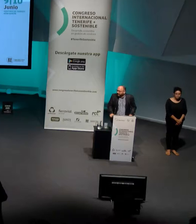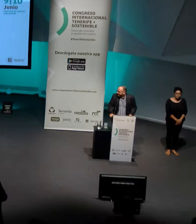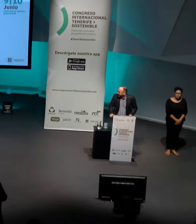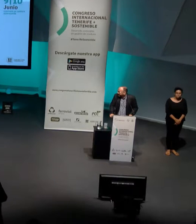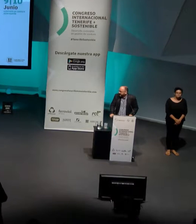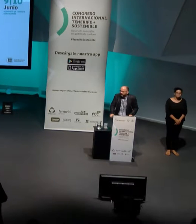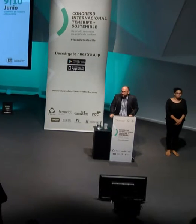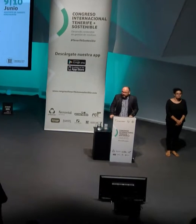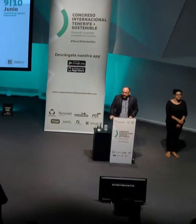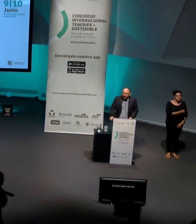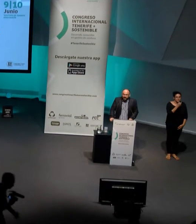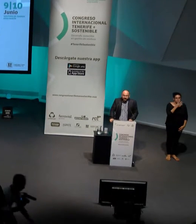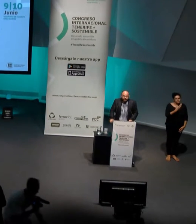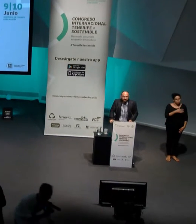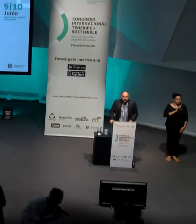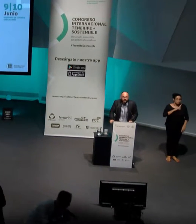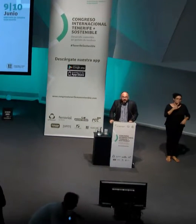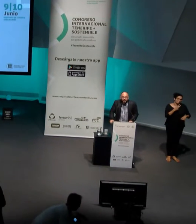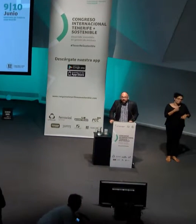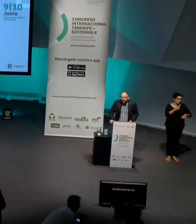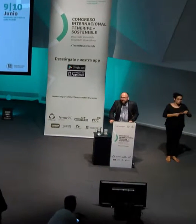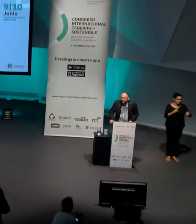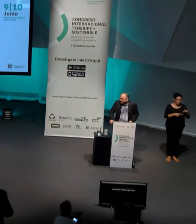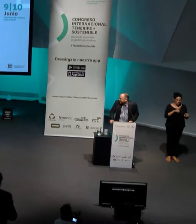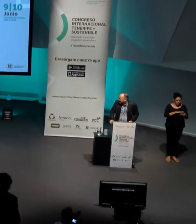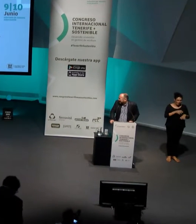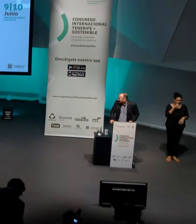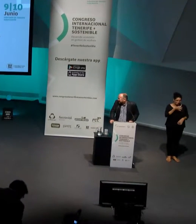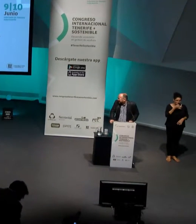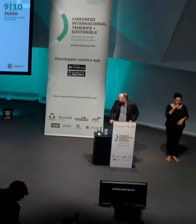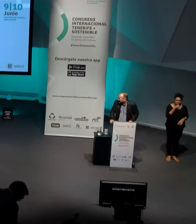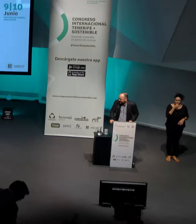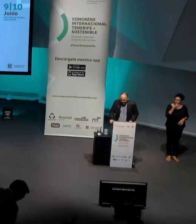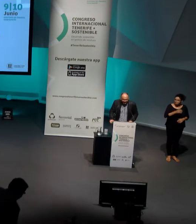Well, I've been given half an hour to talk to you.